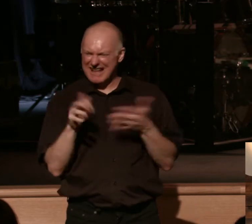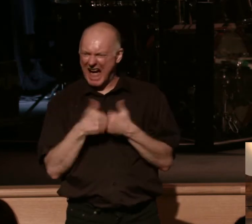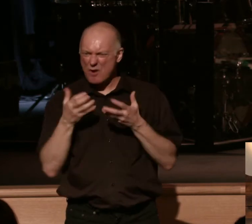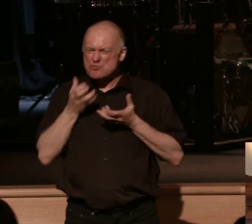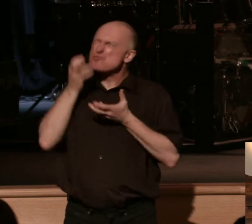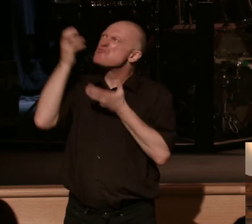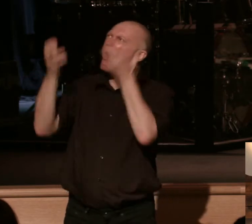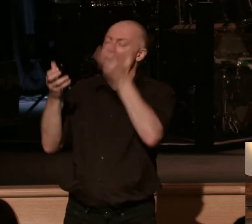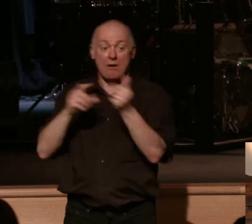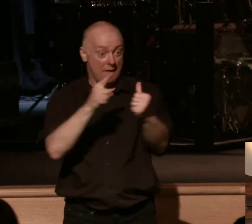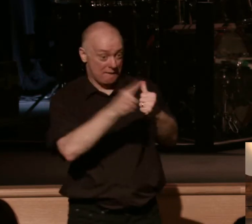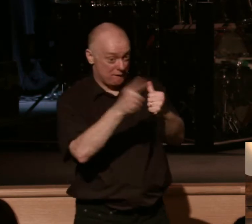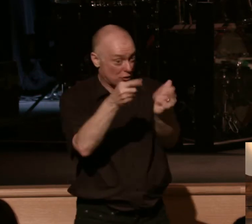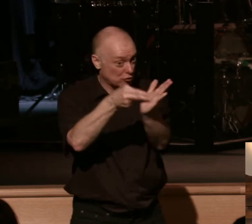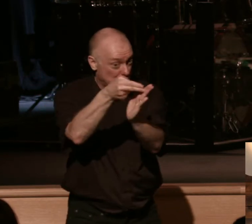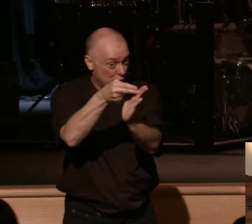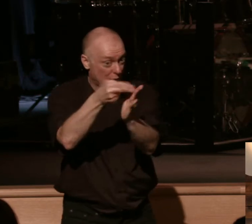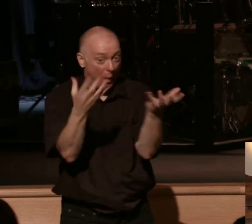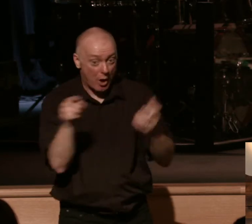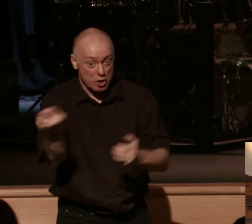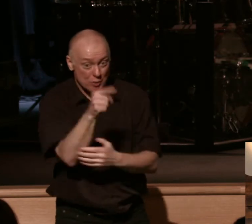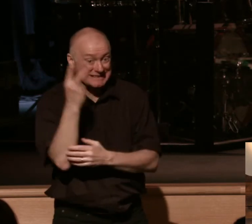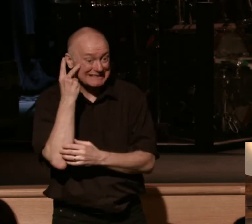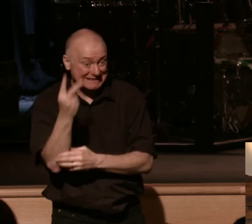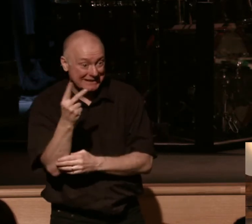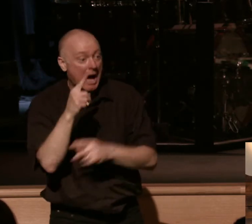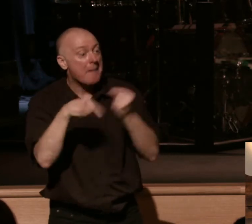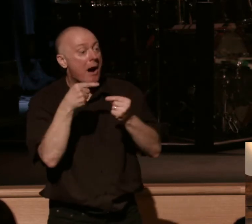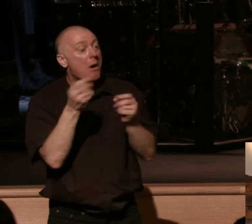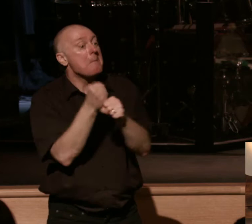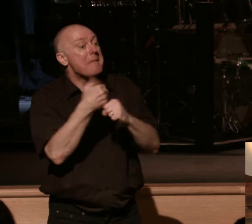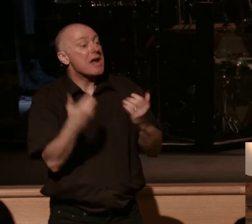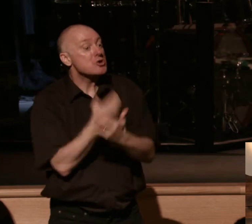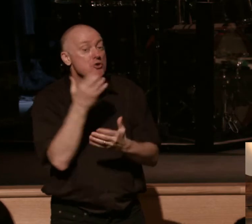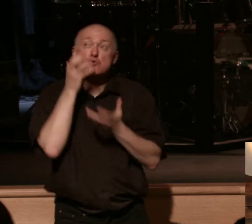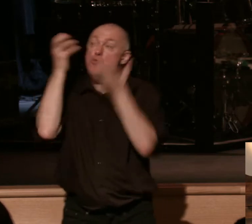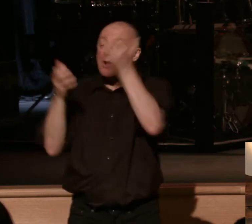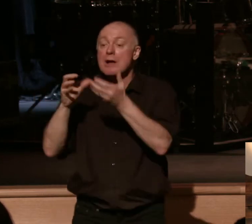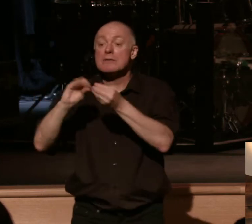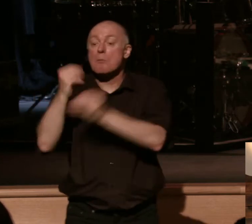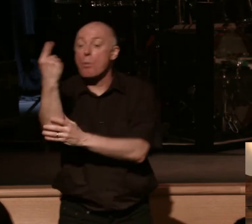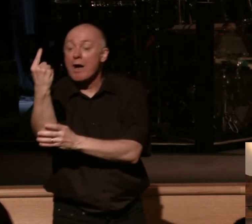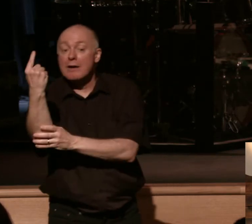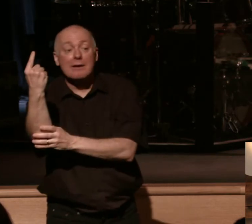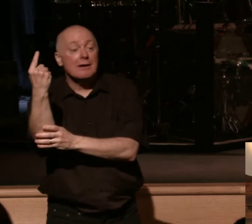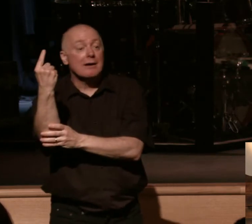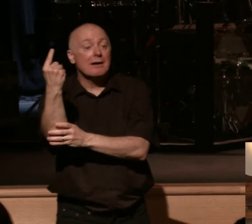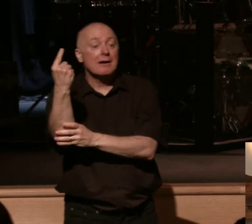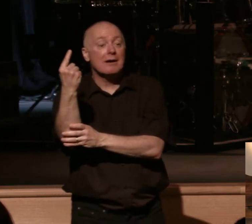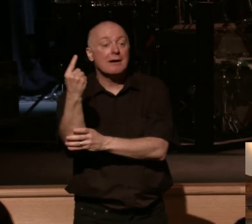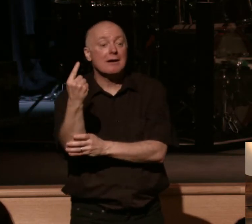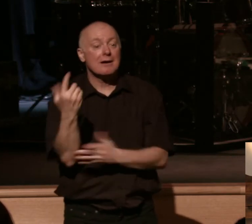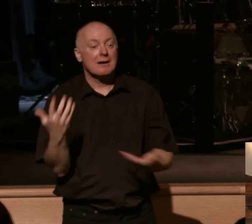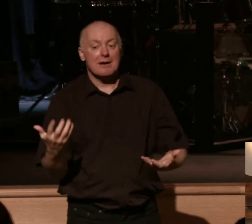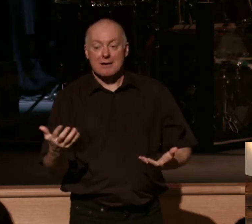here's the first truth I want us to see regarding made new and groaning. Number one is this, is my current tent